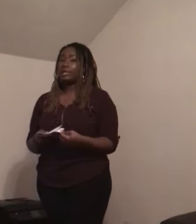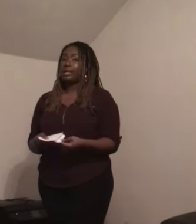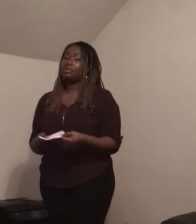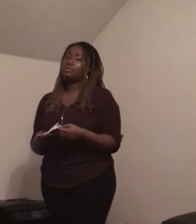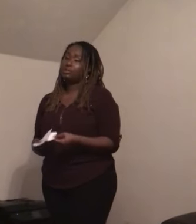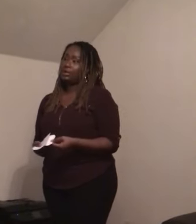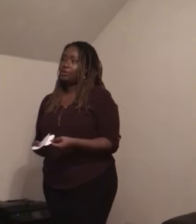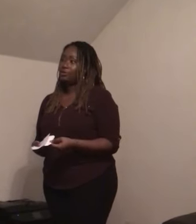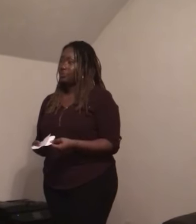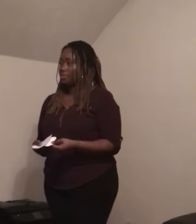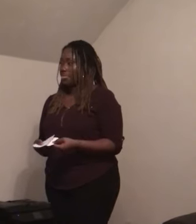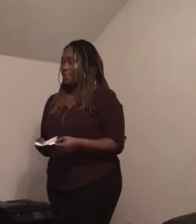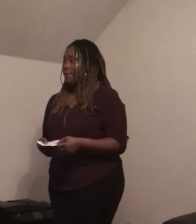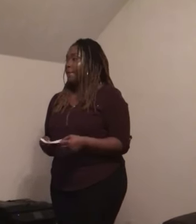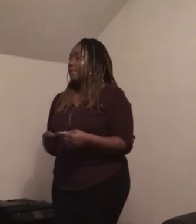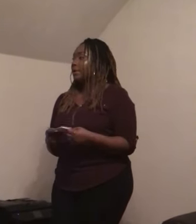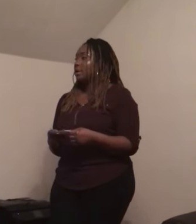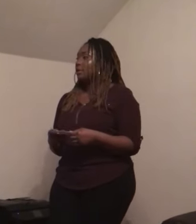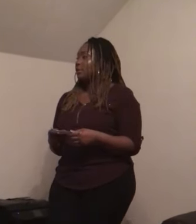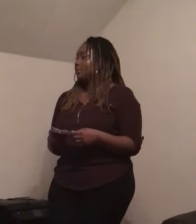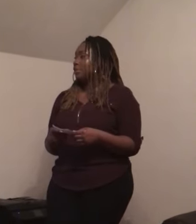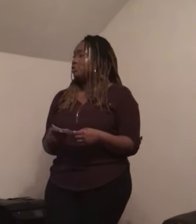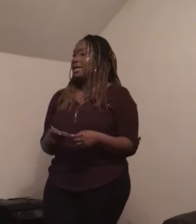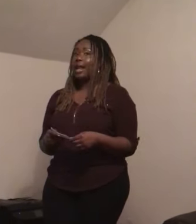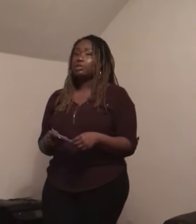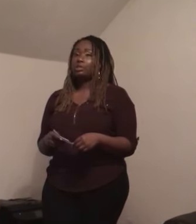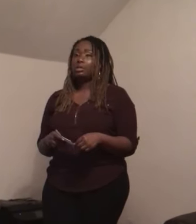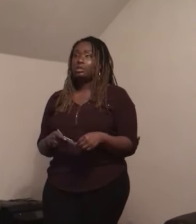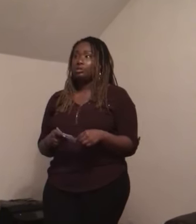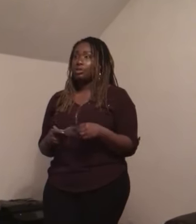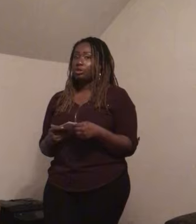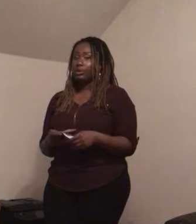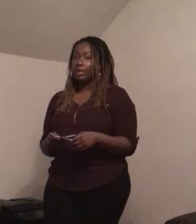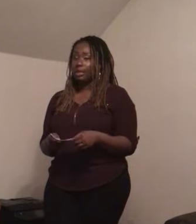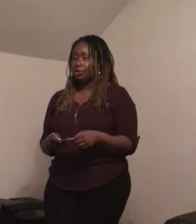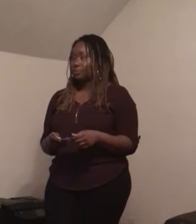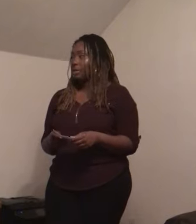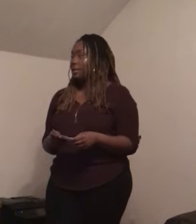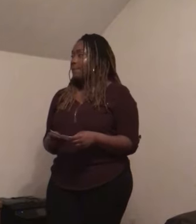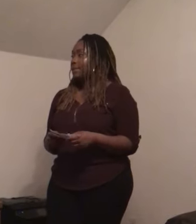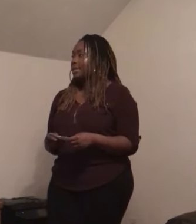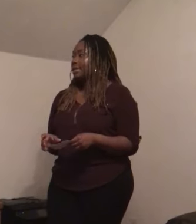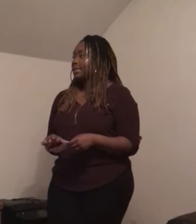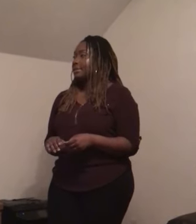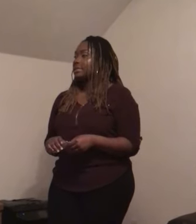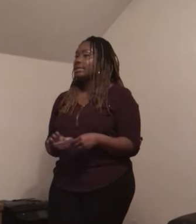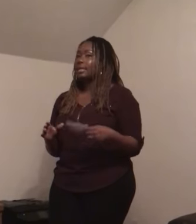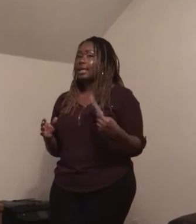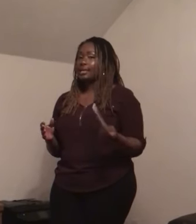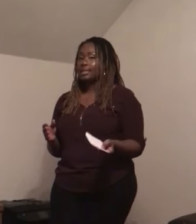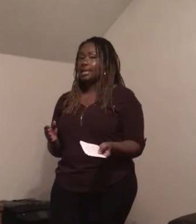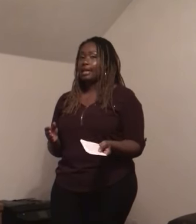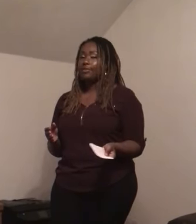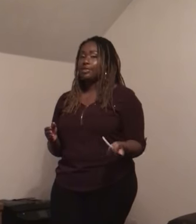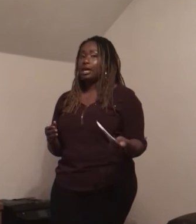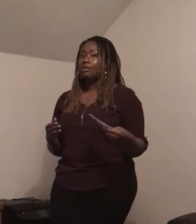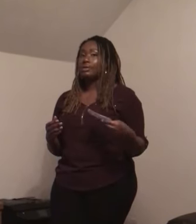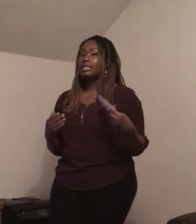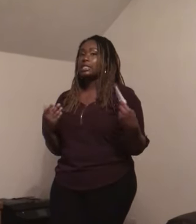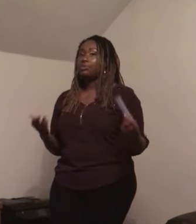K-12. It should be added to the curriculum because, like I said, not every child is